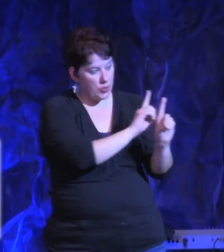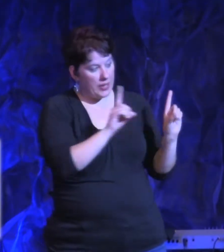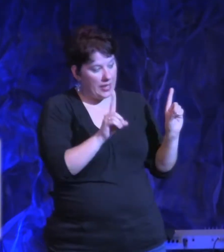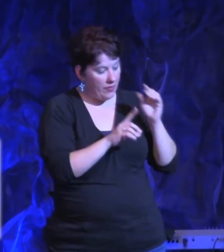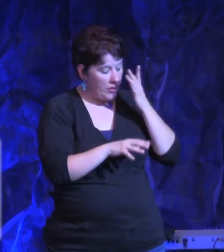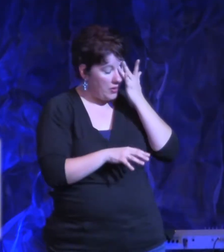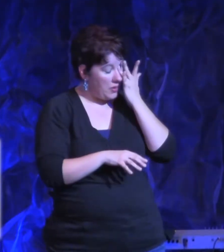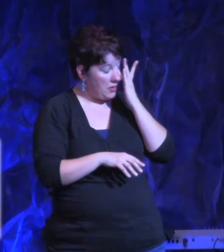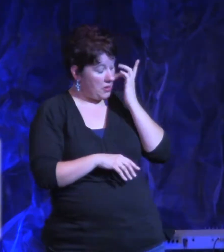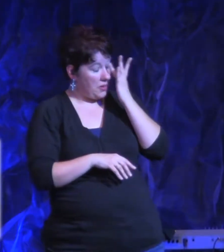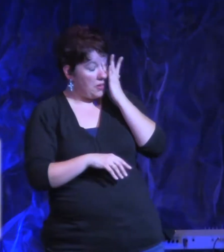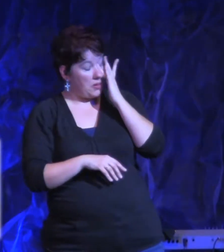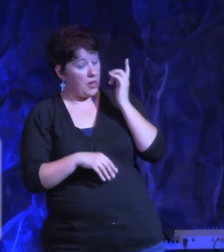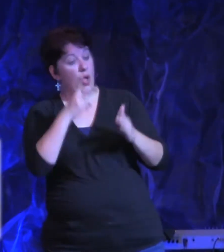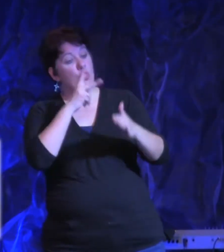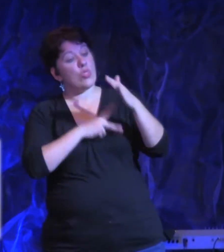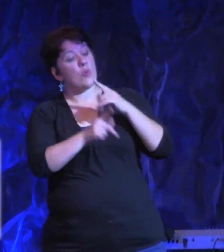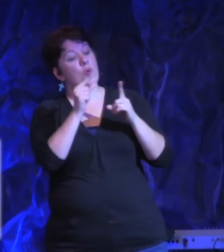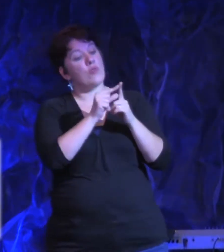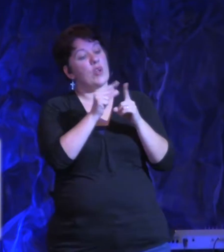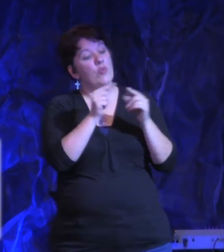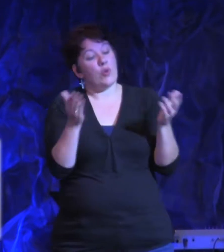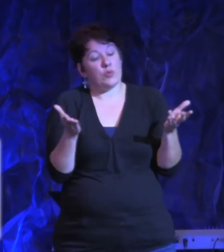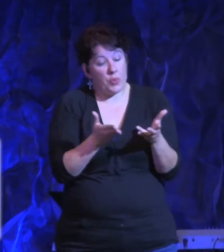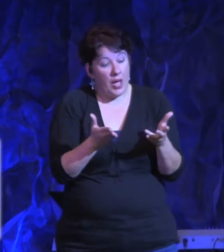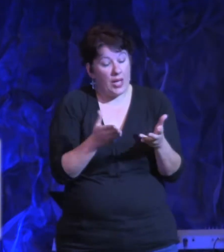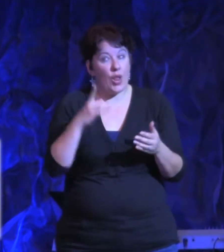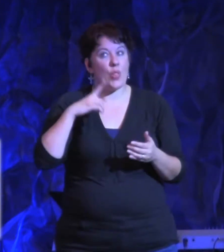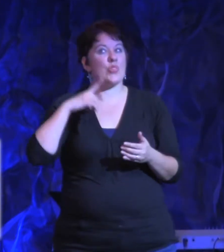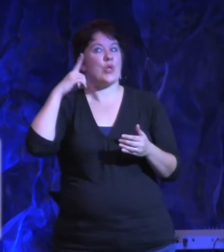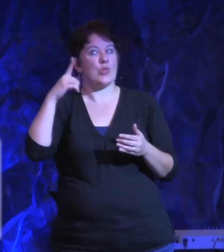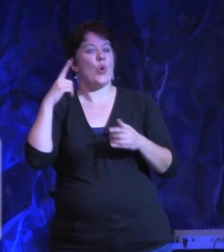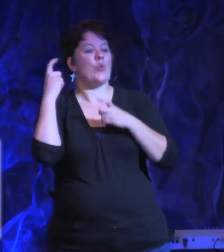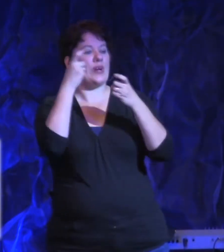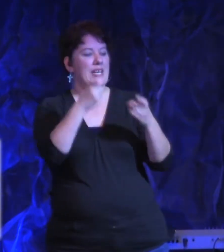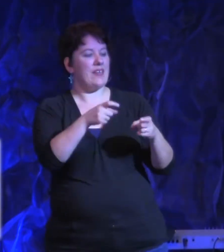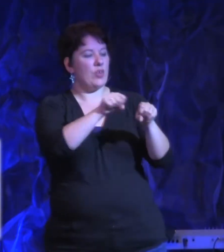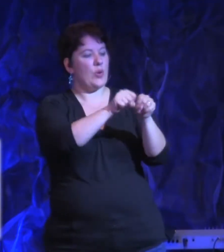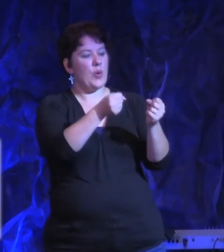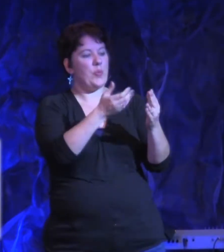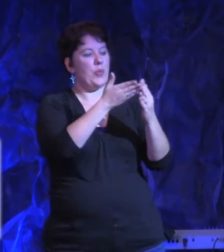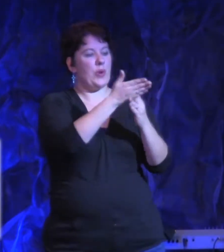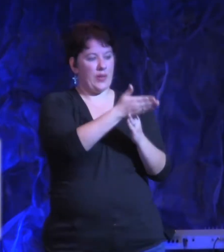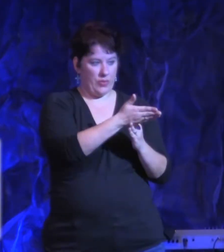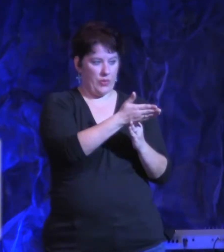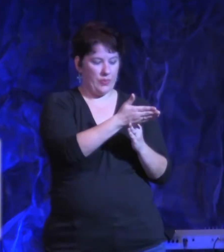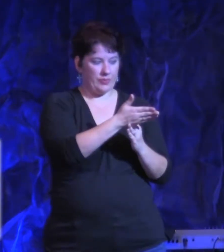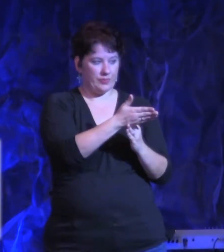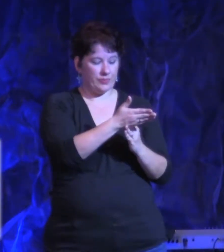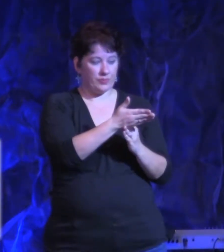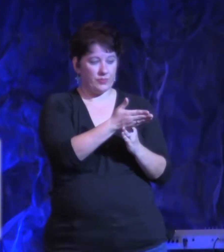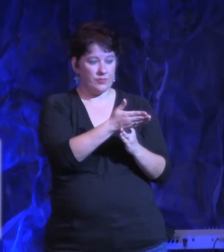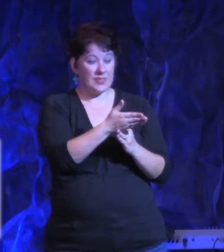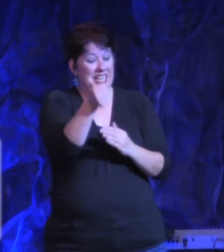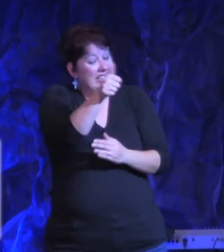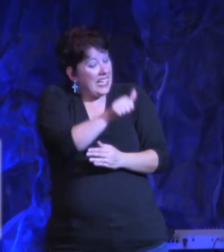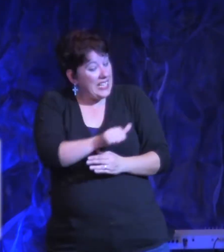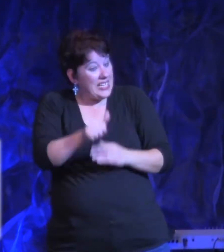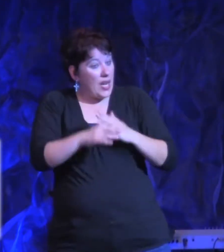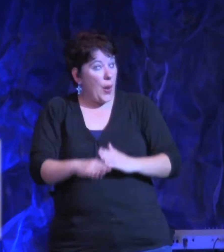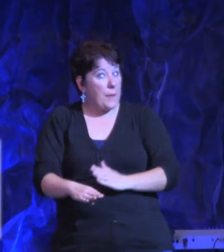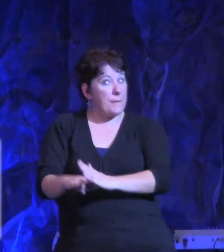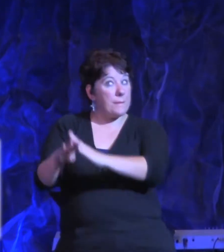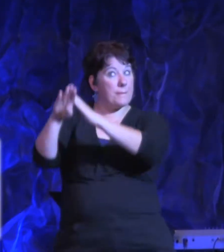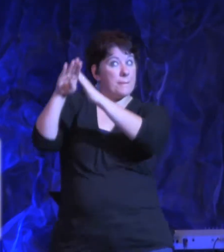other words, the prophetic word was the Lord is going to give you a breakthrough. Amen? And the Lord is going to remove the barriers, the gates,